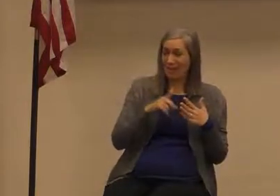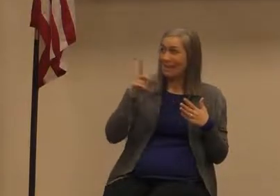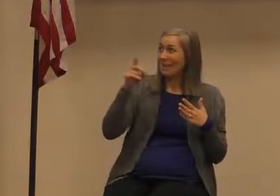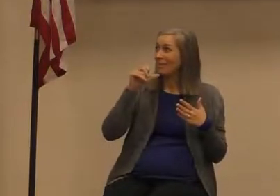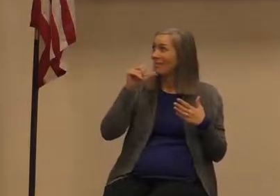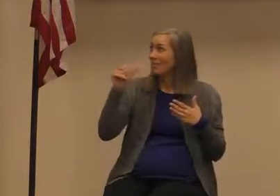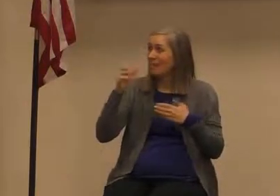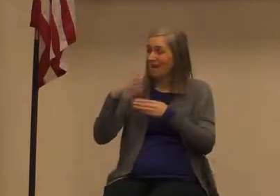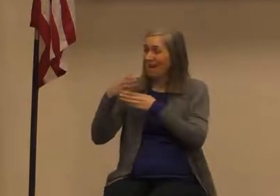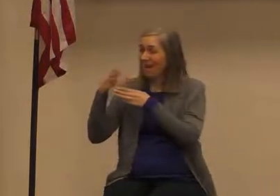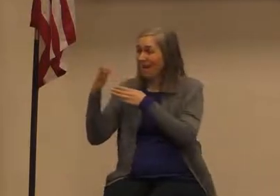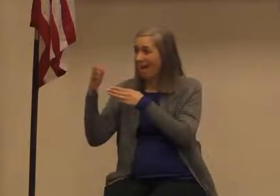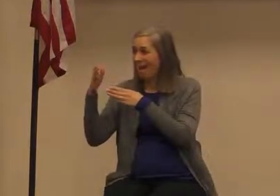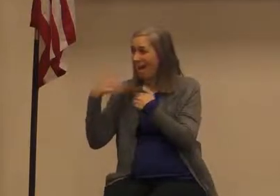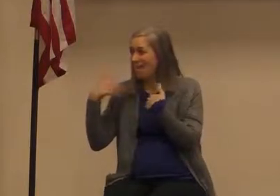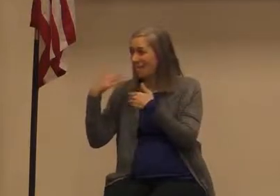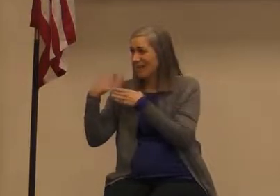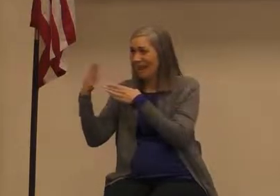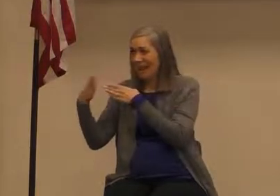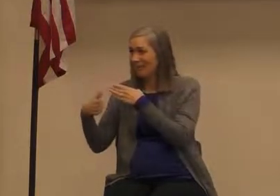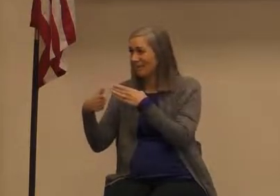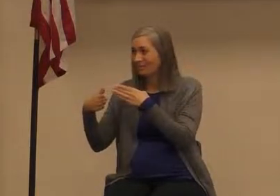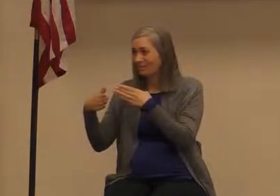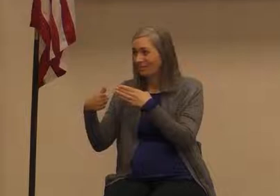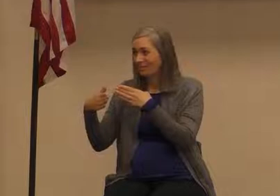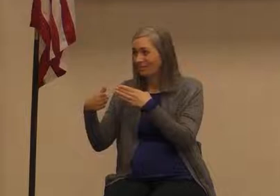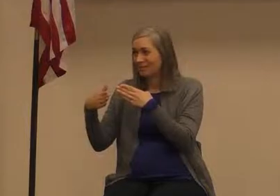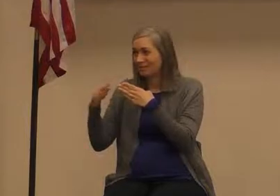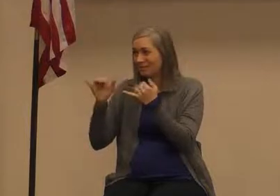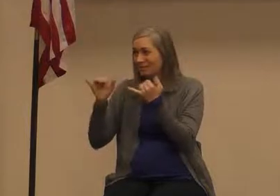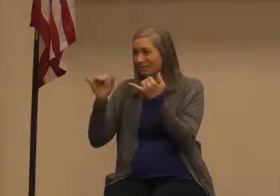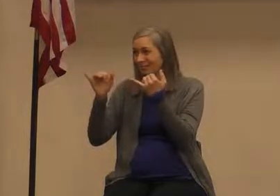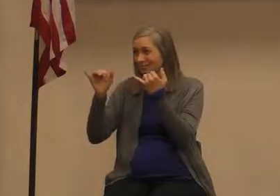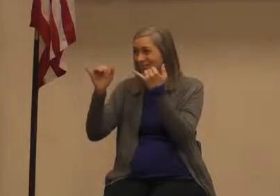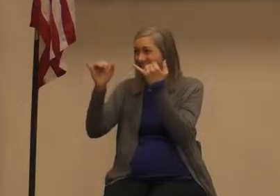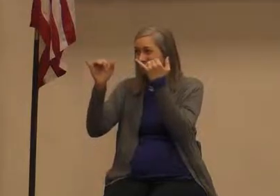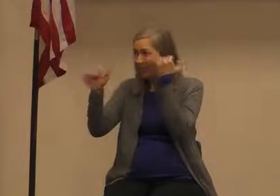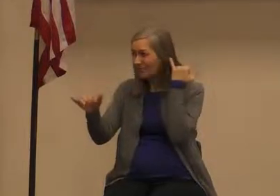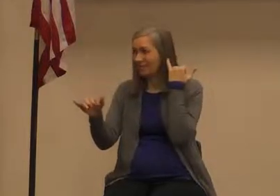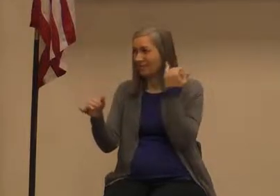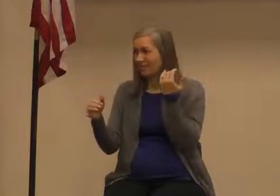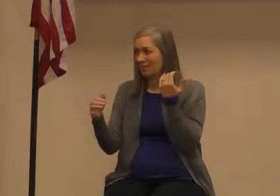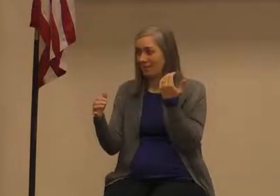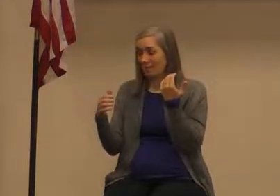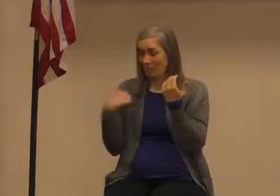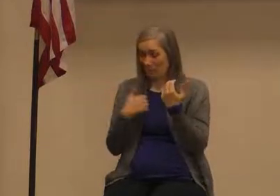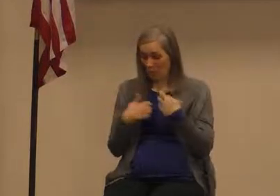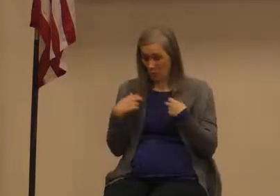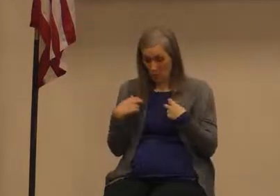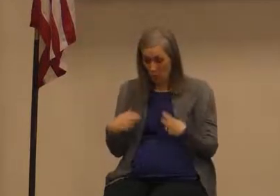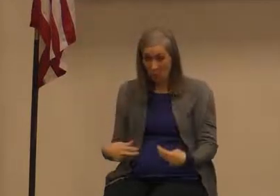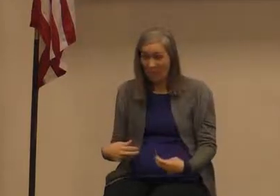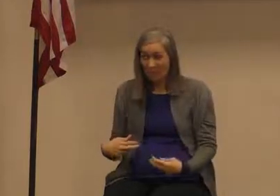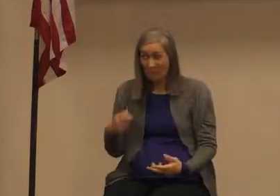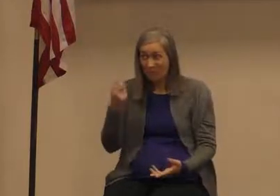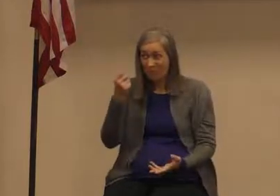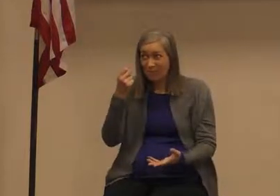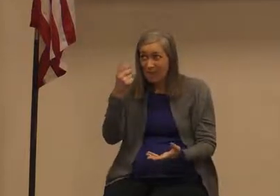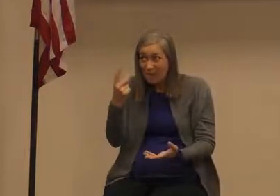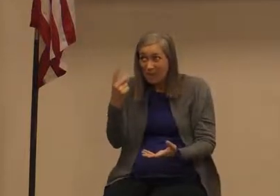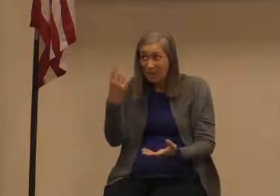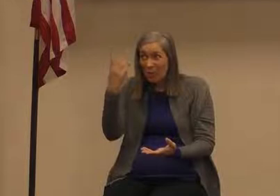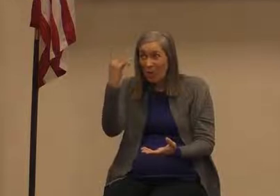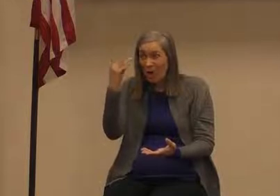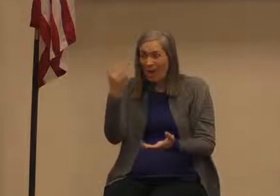have an end now to our feeble human faculties that is an incomprehensible thing right because everything that we know